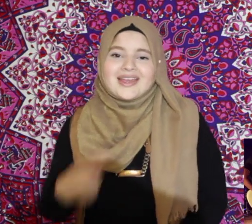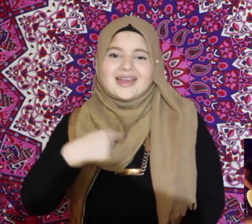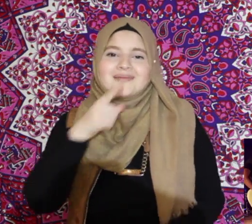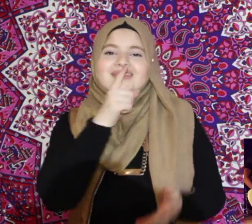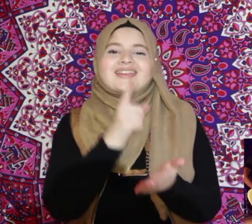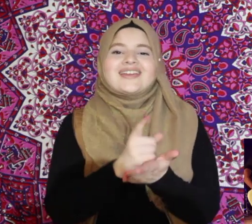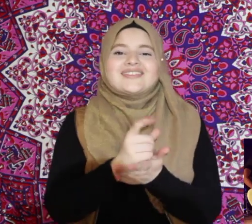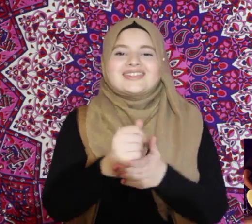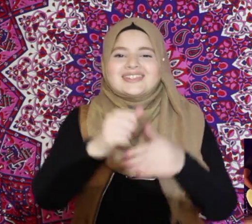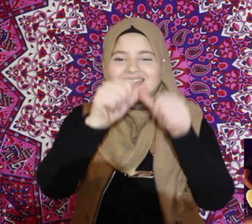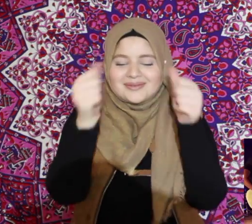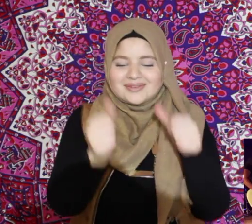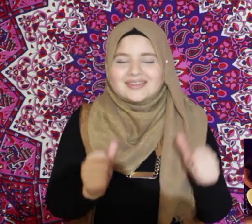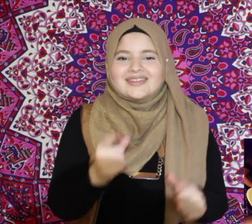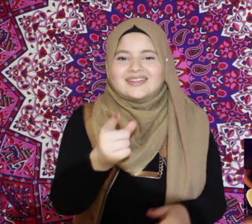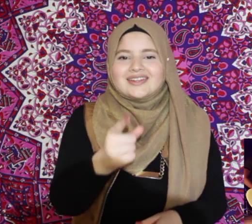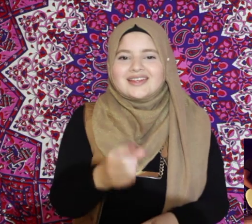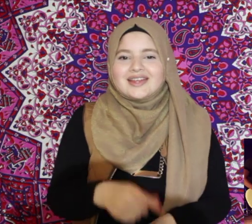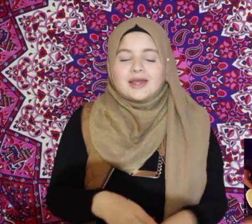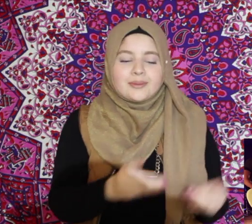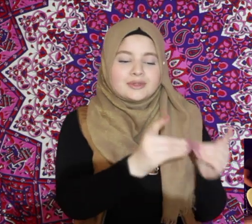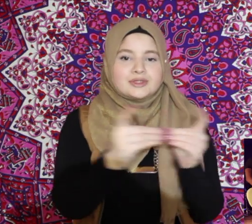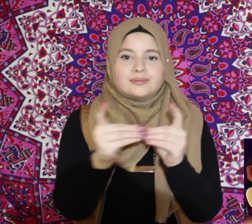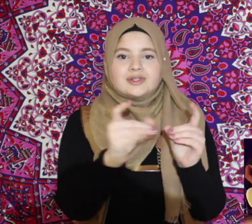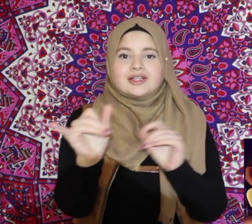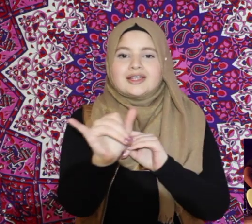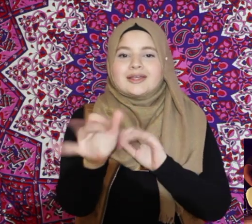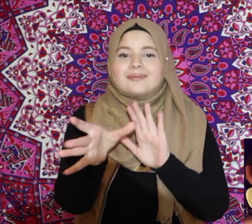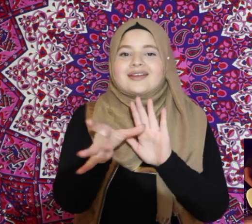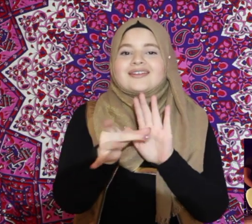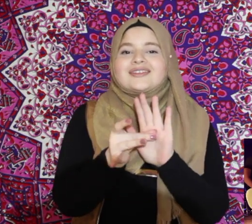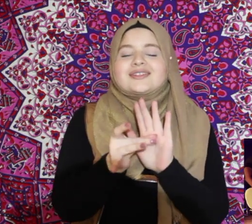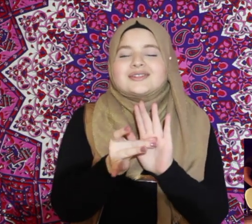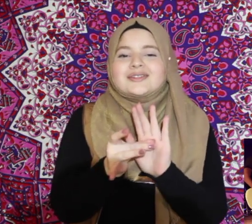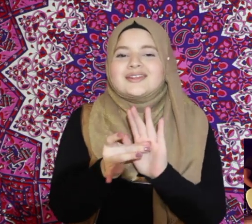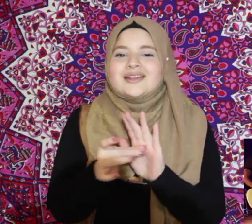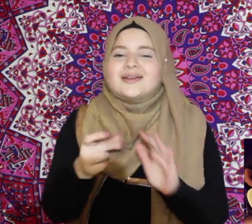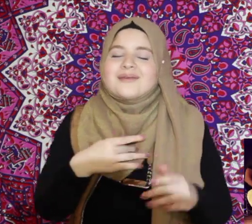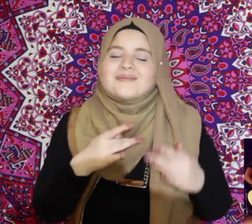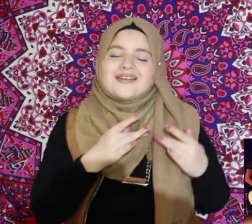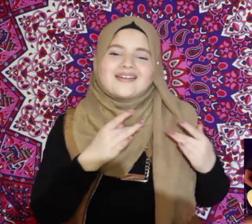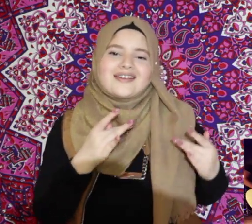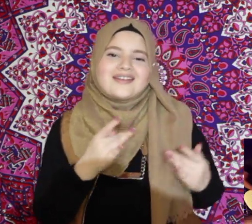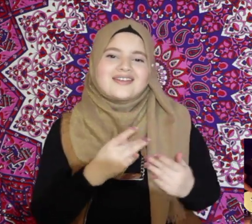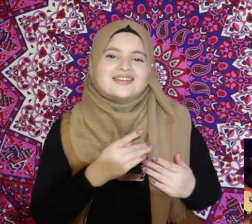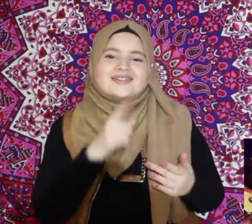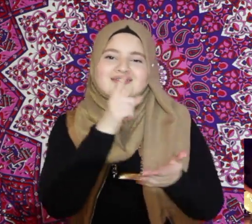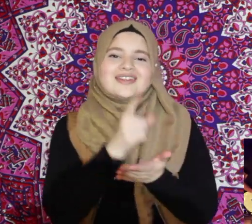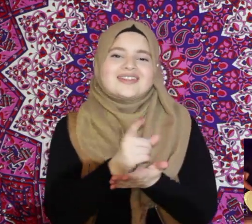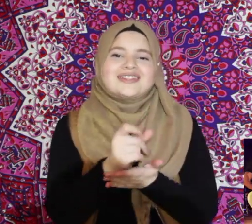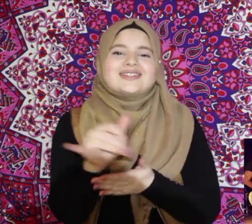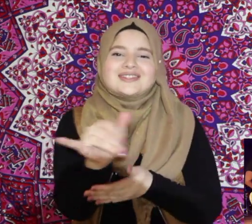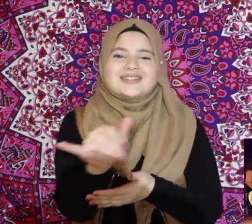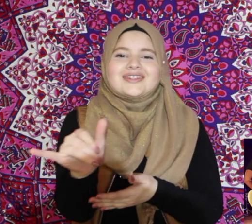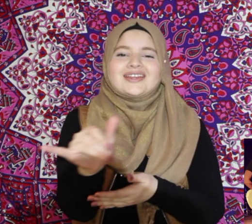I'm in love with the shape of you We push and pull like a magnet Although my heart is falling too